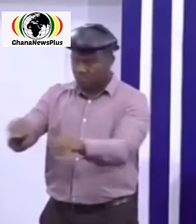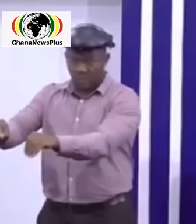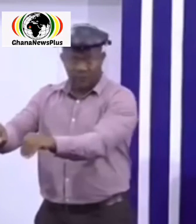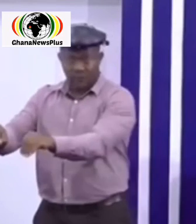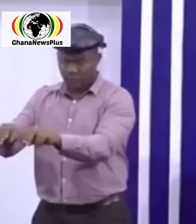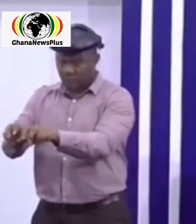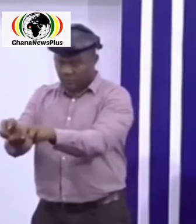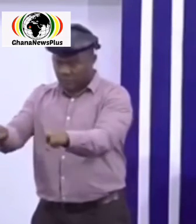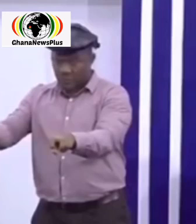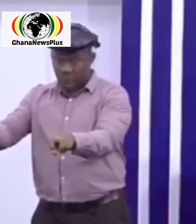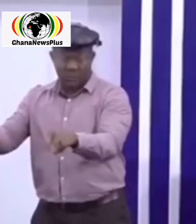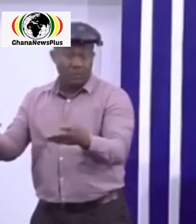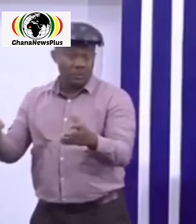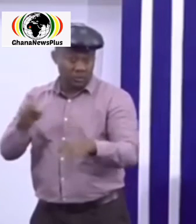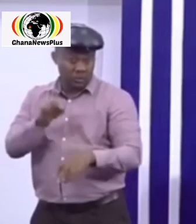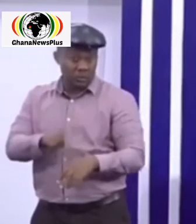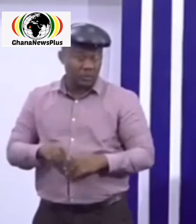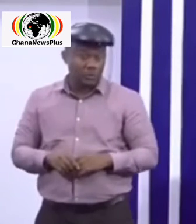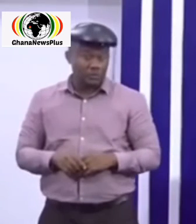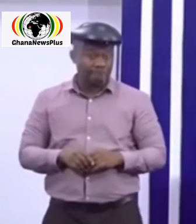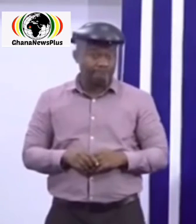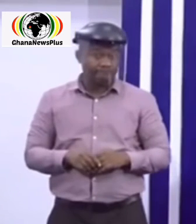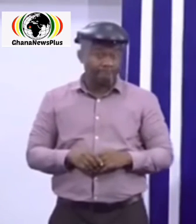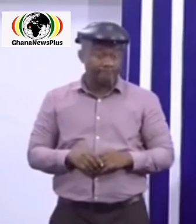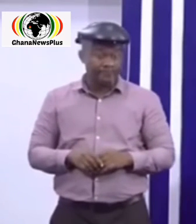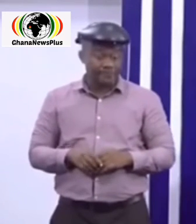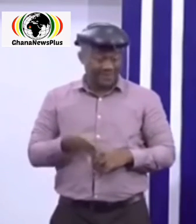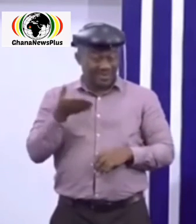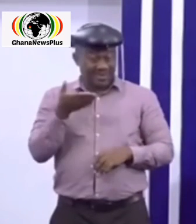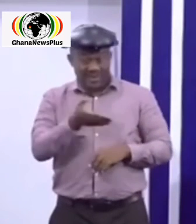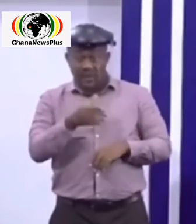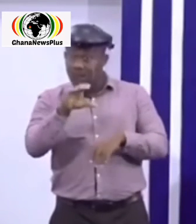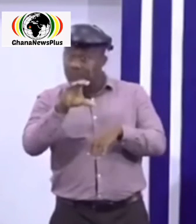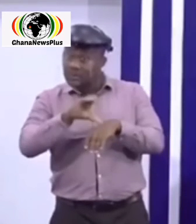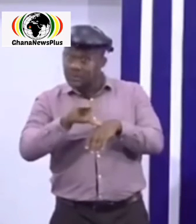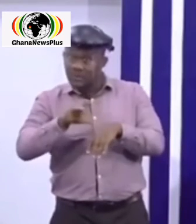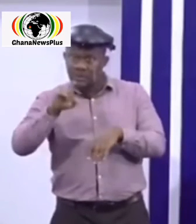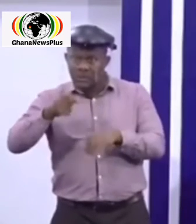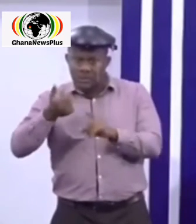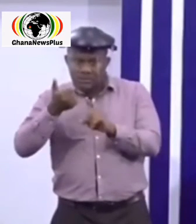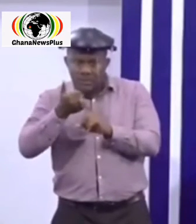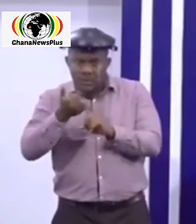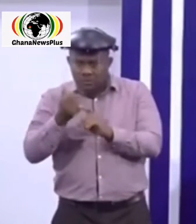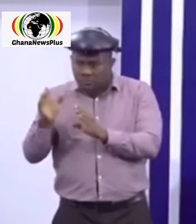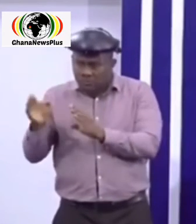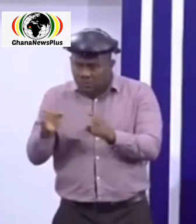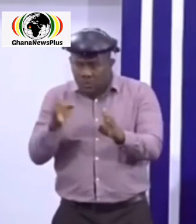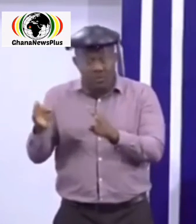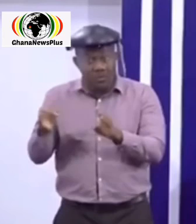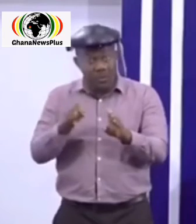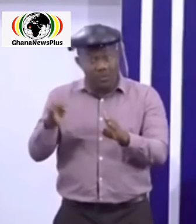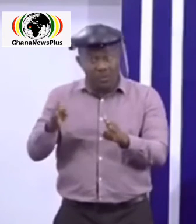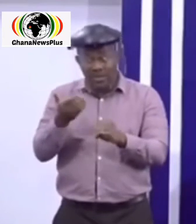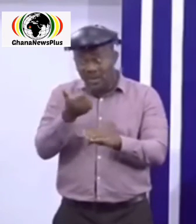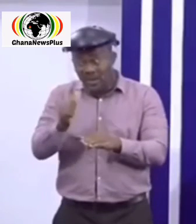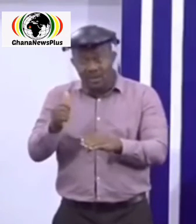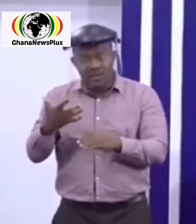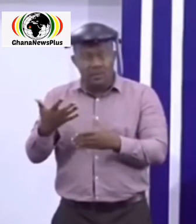the church is encouraged to mobilize resources to help individuals in need